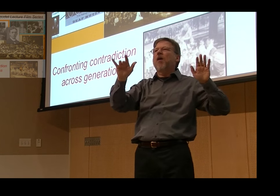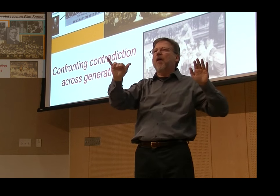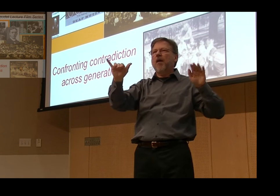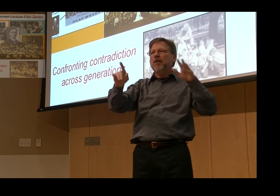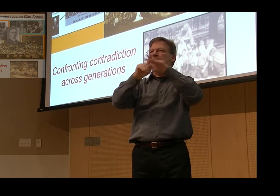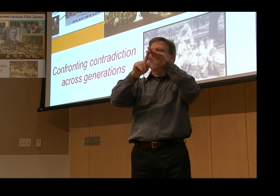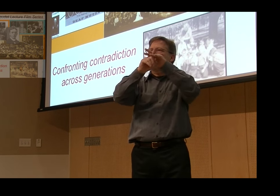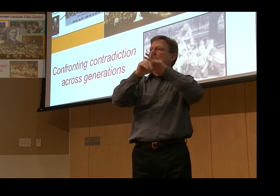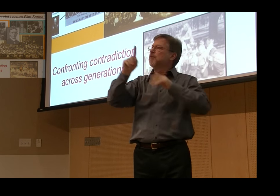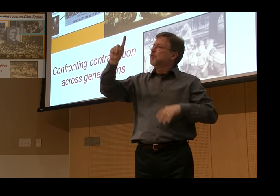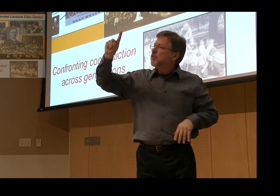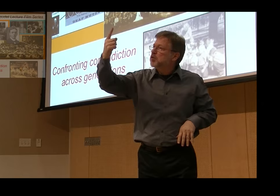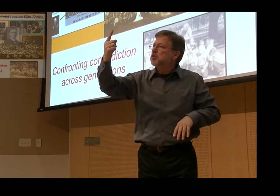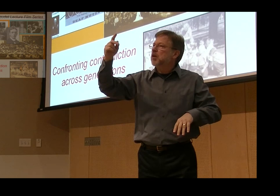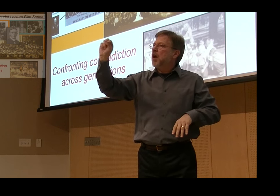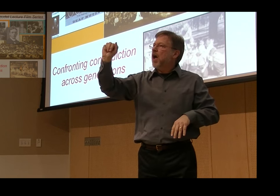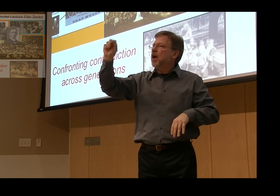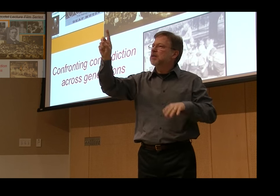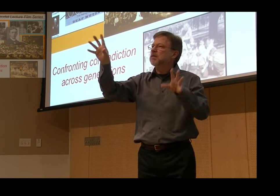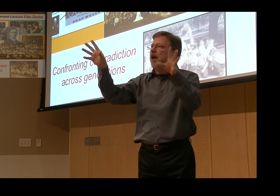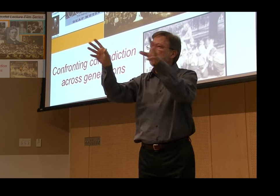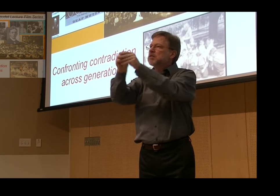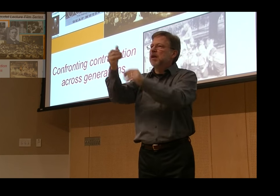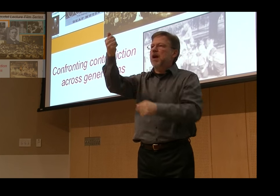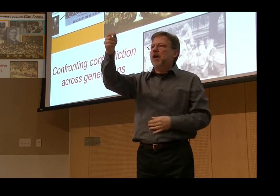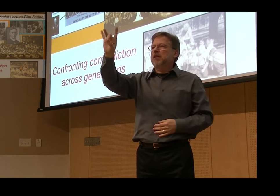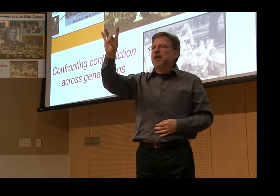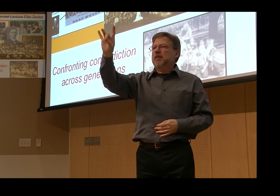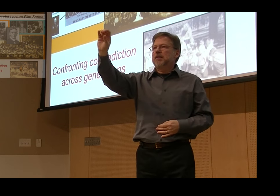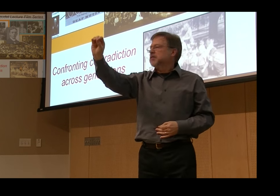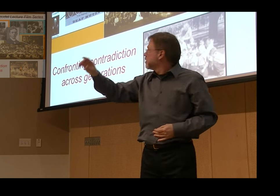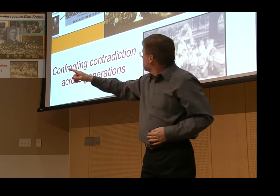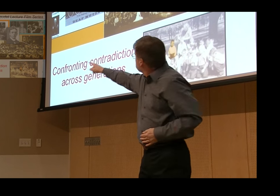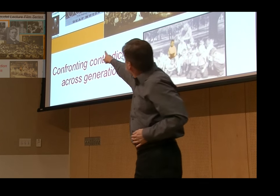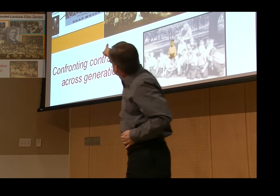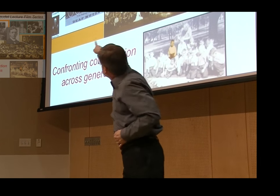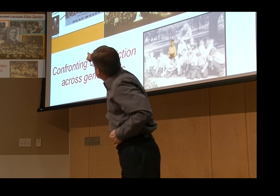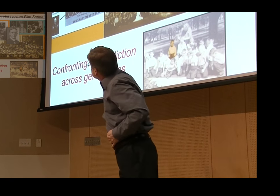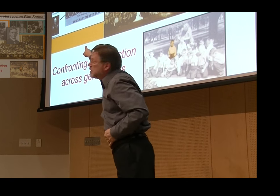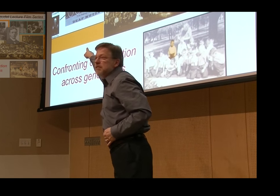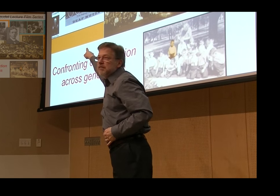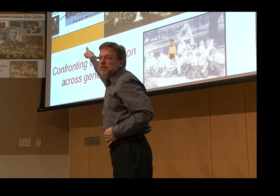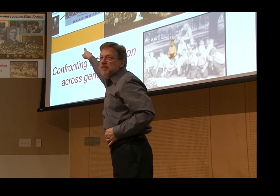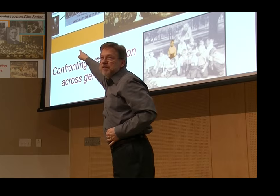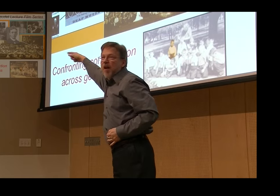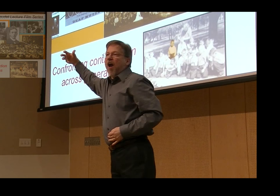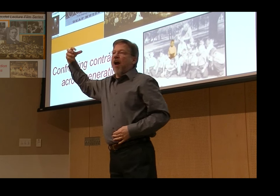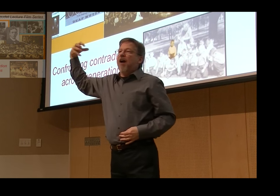Now, there are others, though, that are represented on these films that actually were very, very, that were maybe seven or